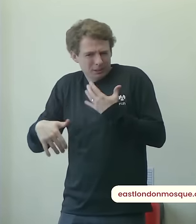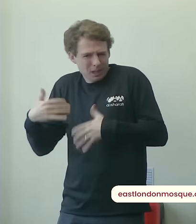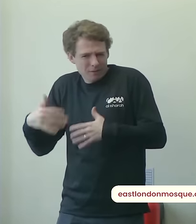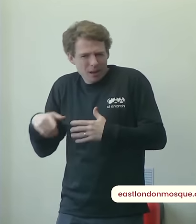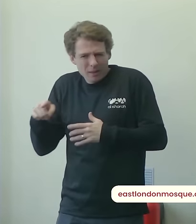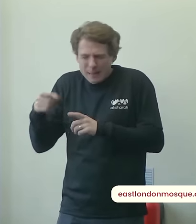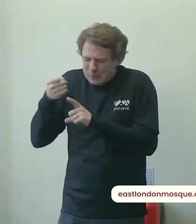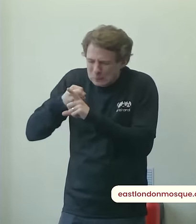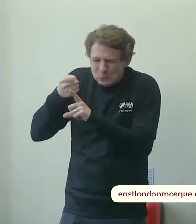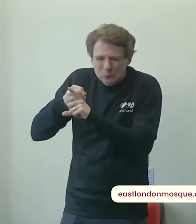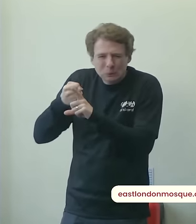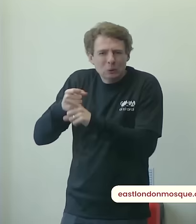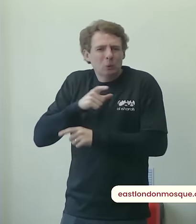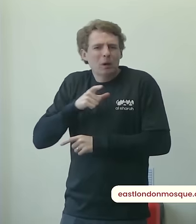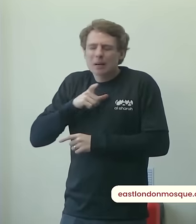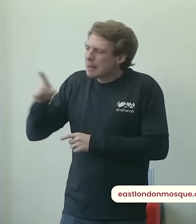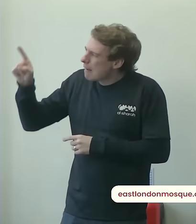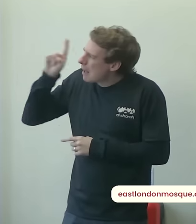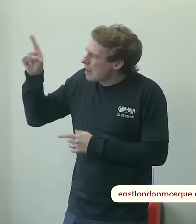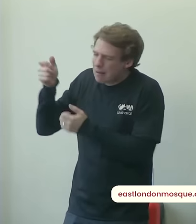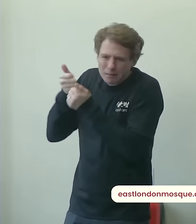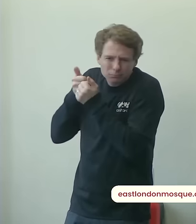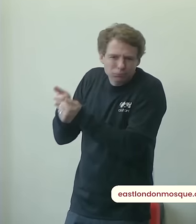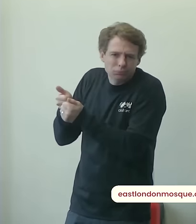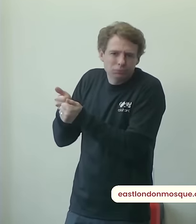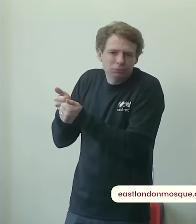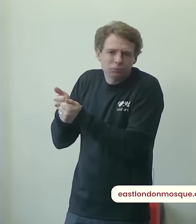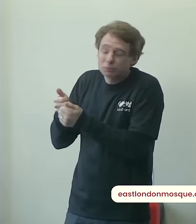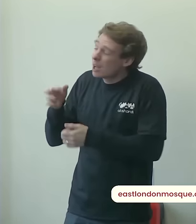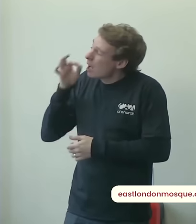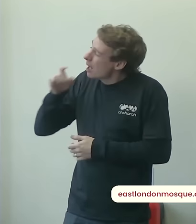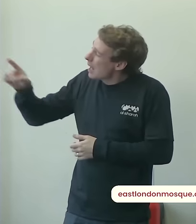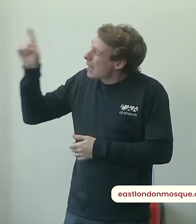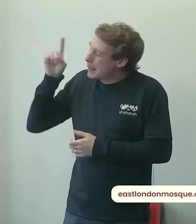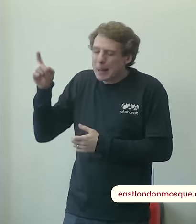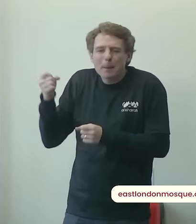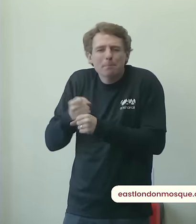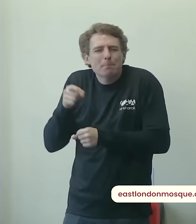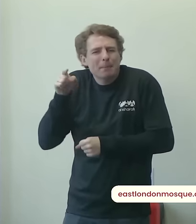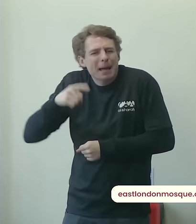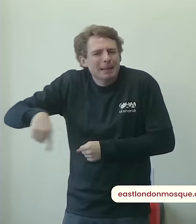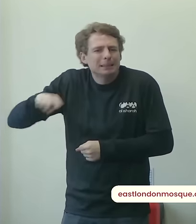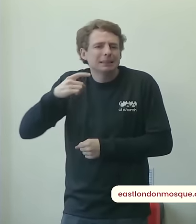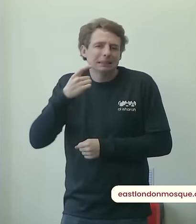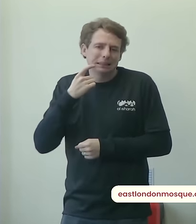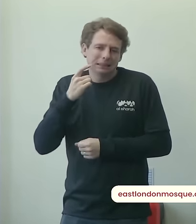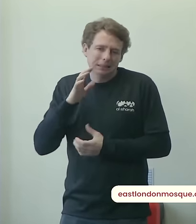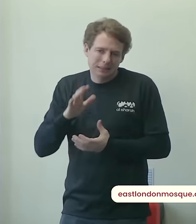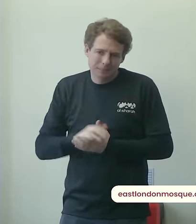allah make it easy for them my brothers and sisters when we were born we came onto this earth a very